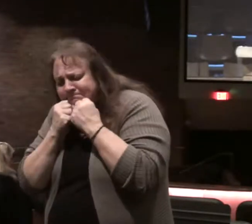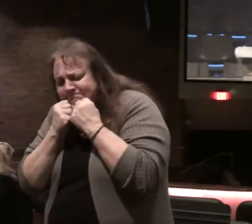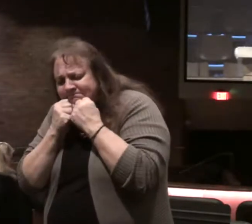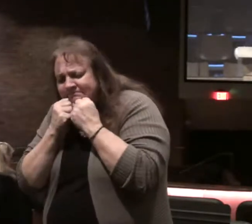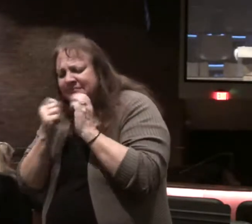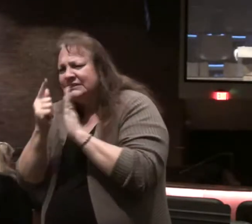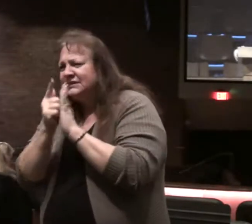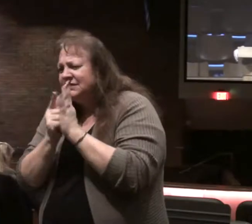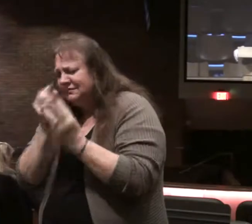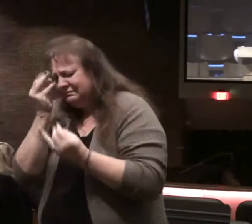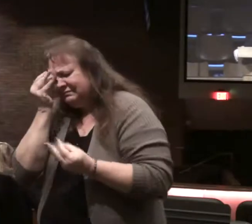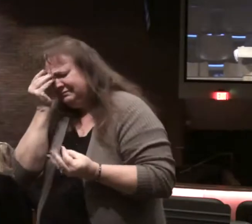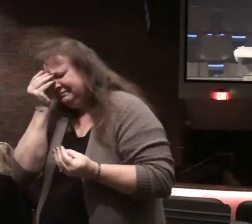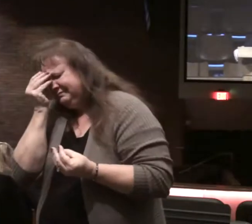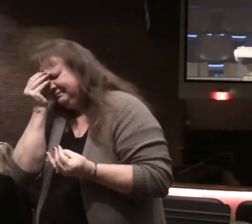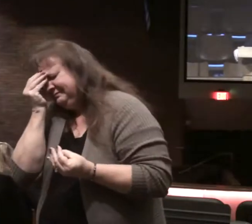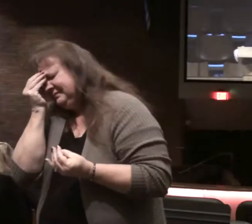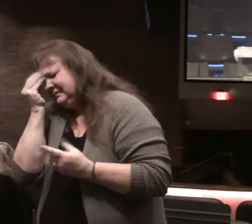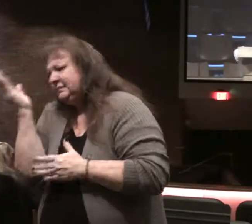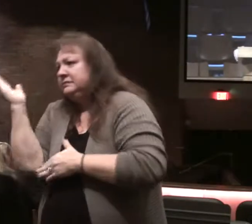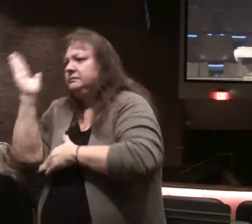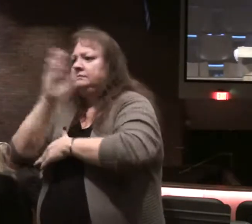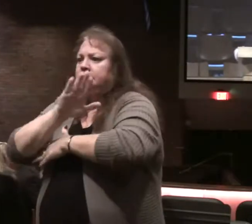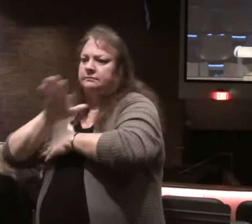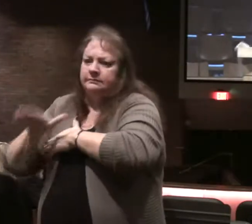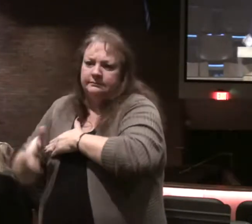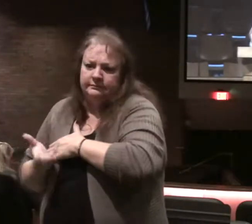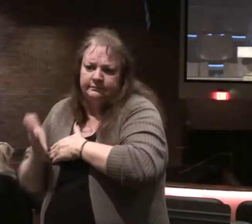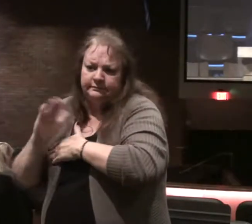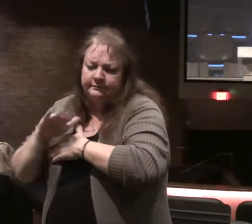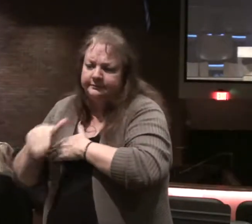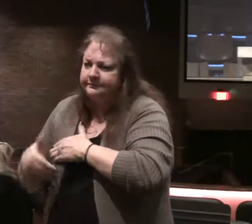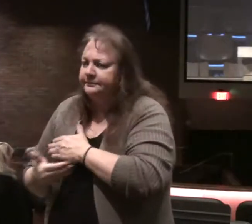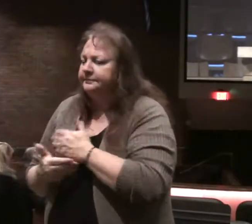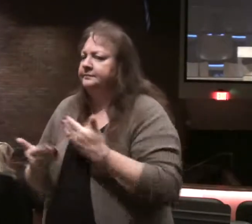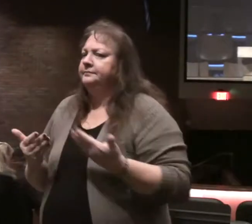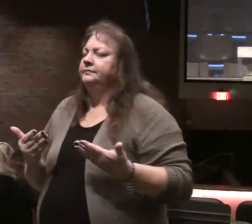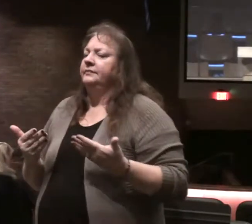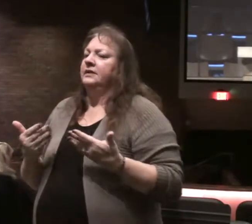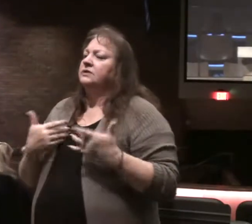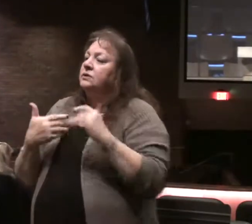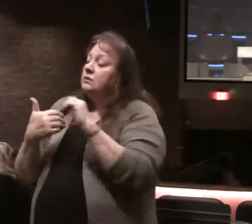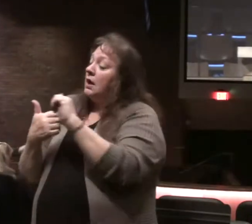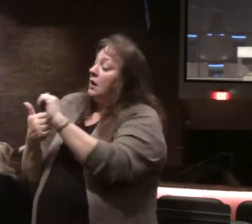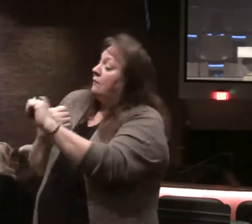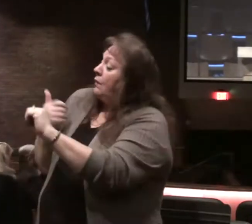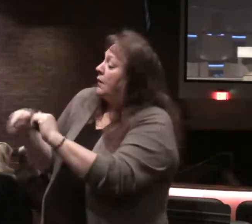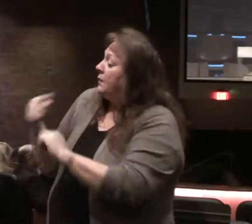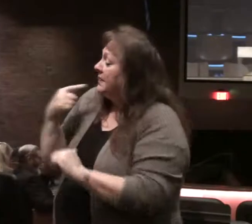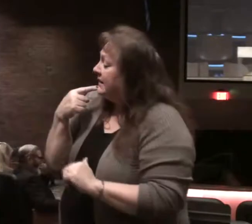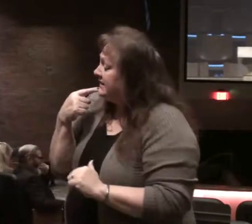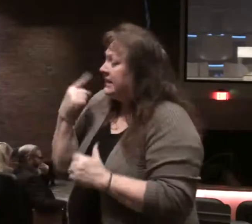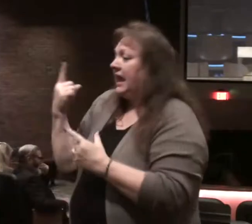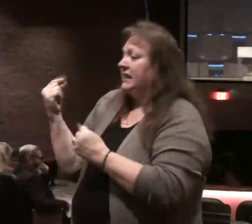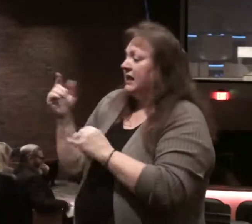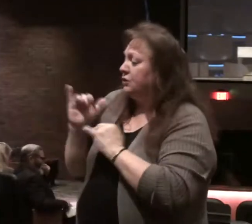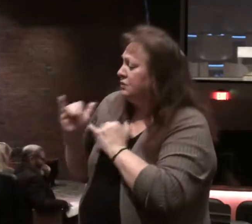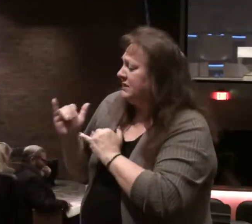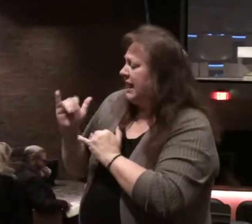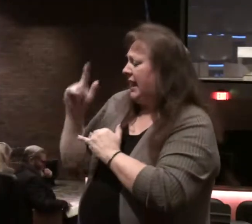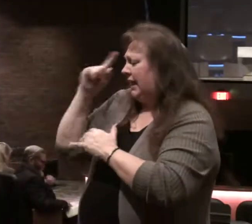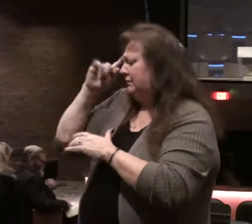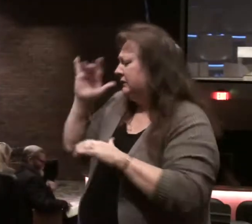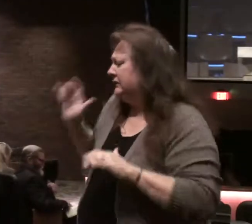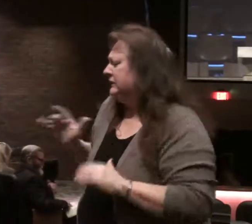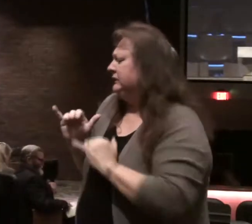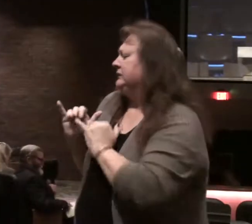law he meditates day and night. So it's not just avoiding what the world says and thinking like the world and acting